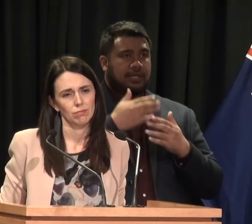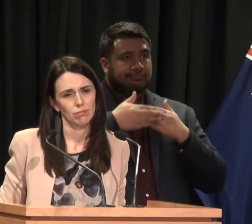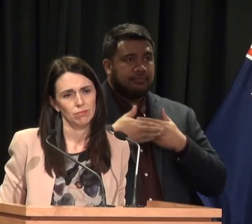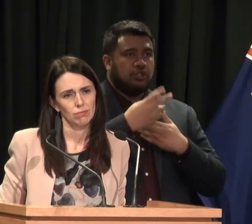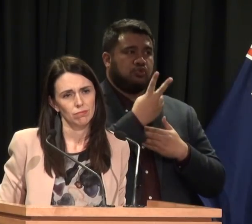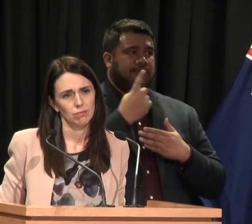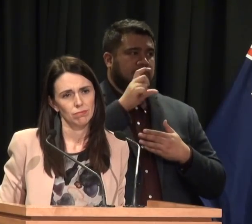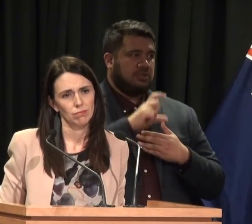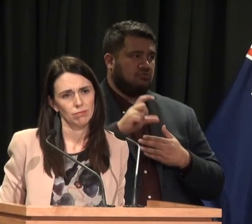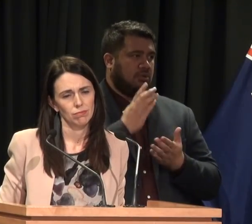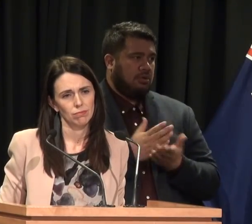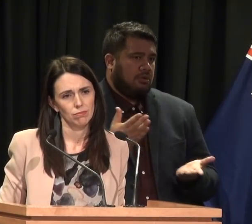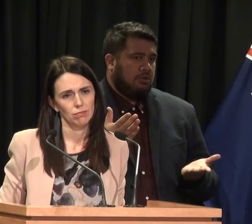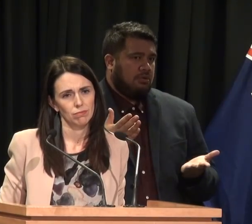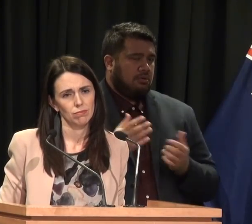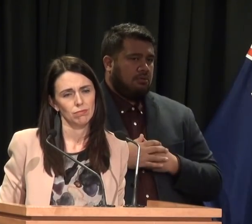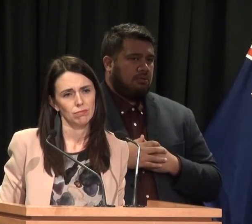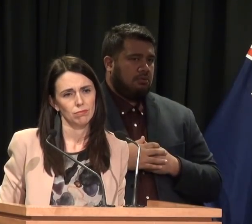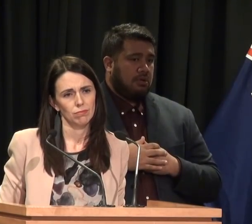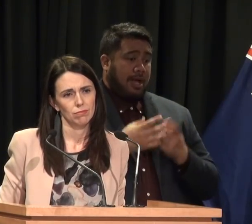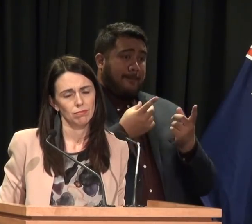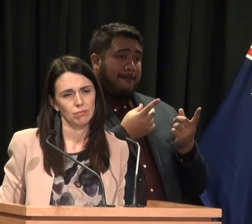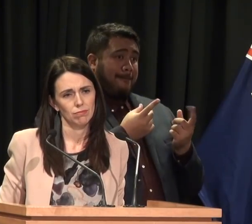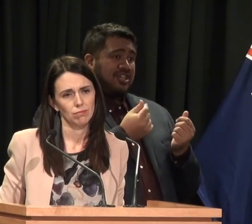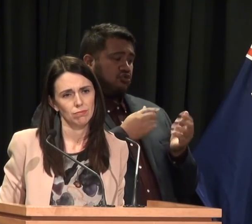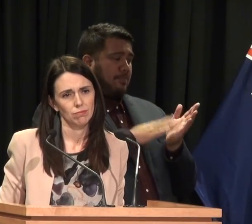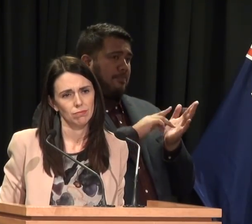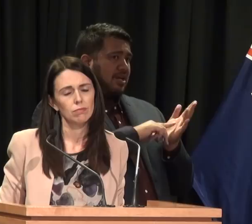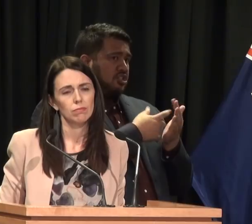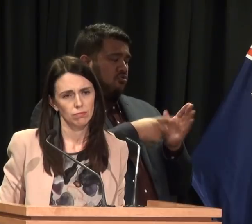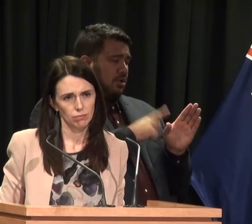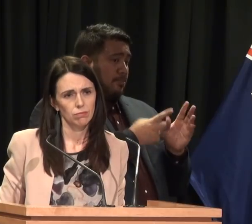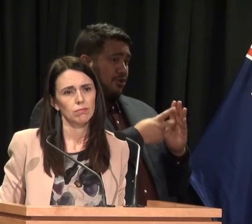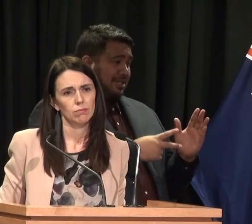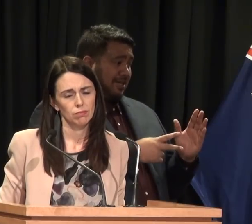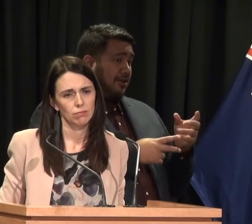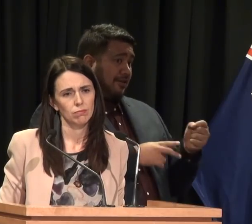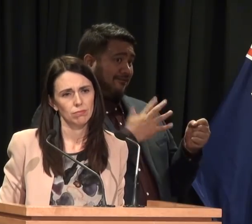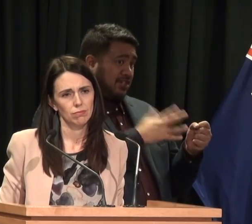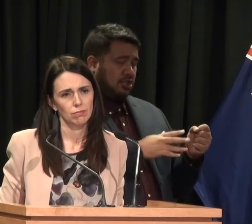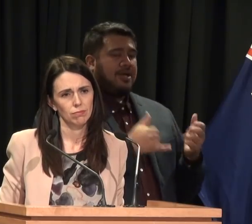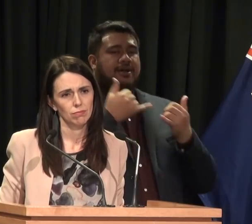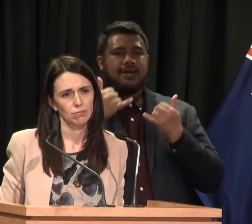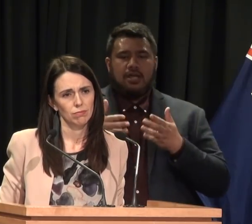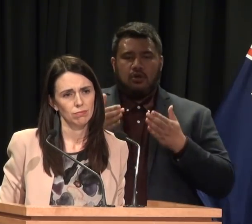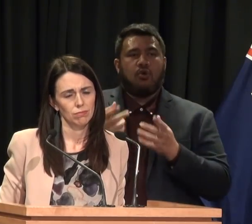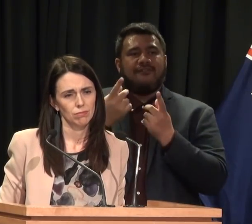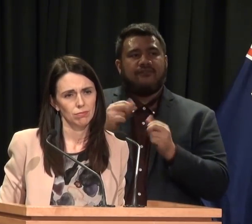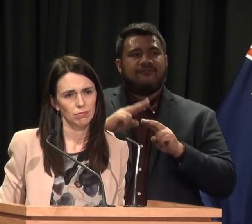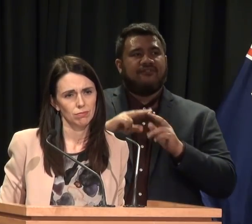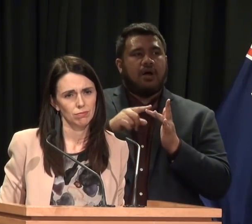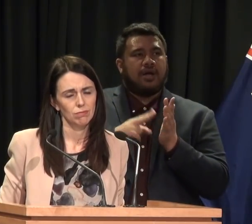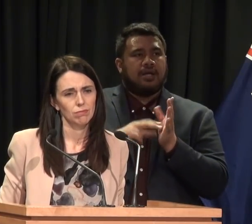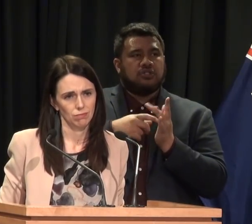21st century. We've done that for monetary policy. We now move on to the financial policy and prudential supervision side of the shop.